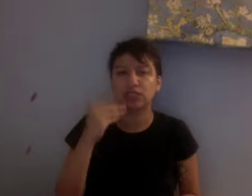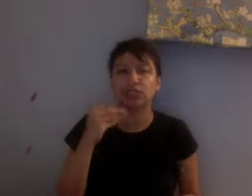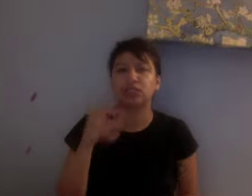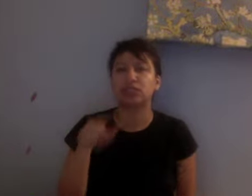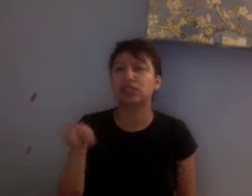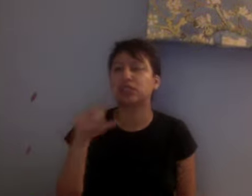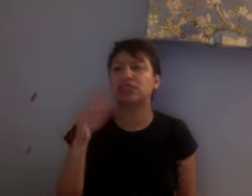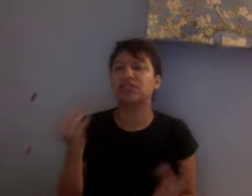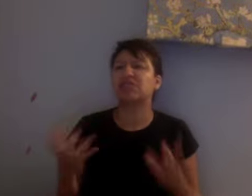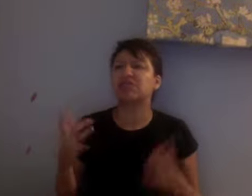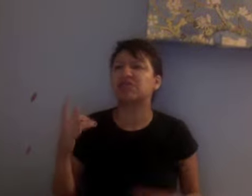Sleeping.